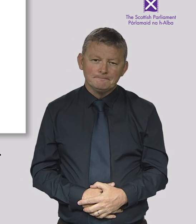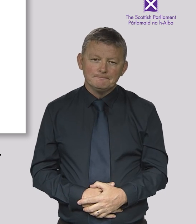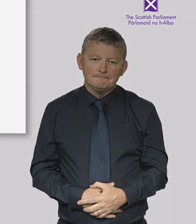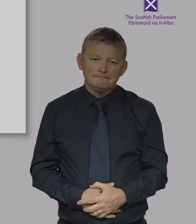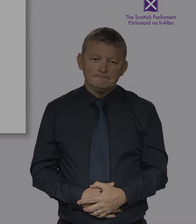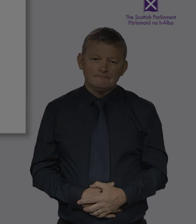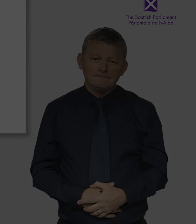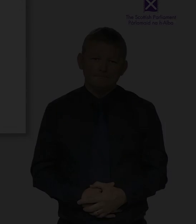NSC's stesso NATAL 8 9 You